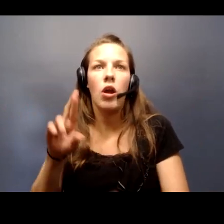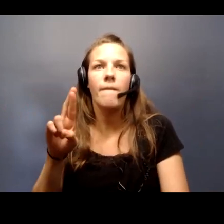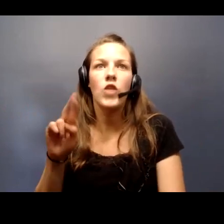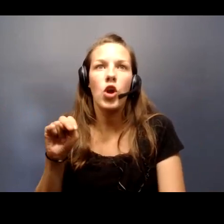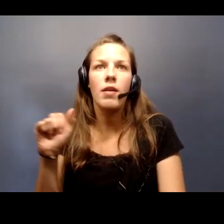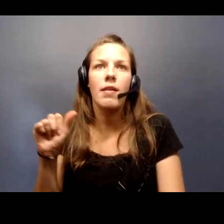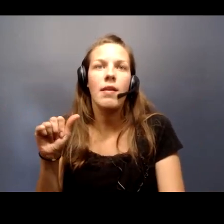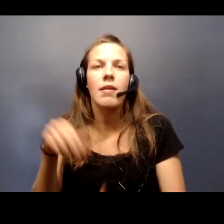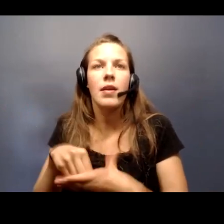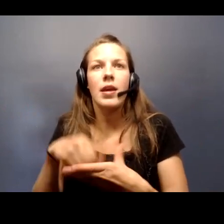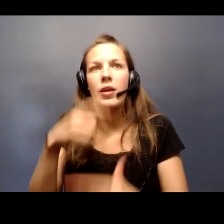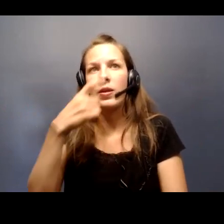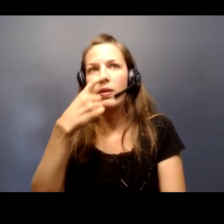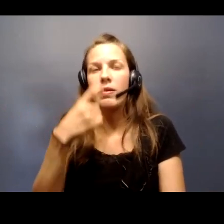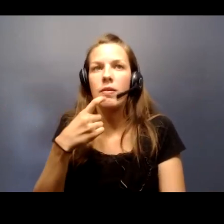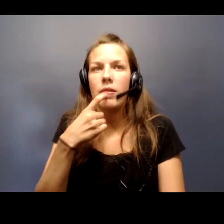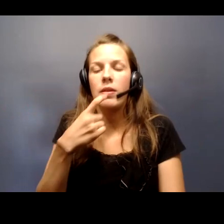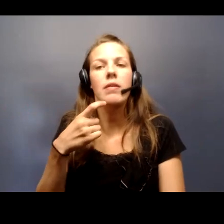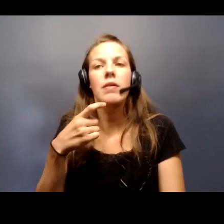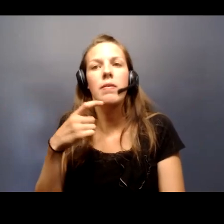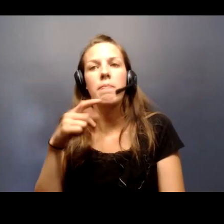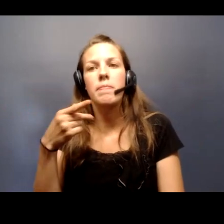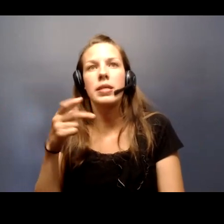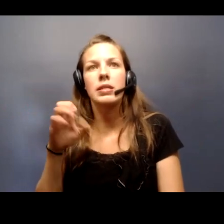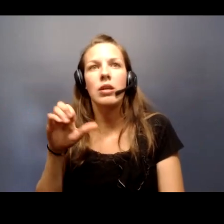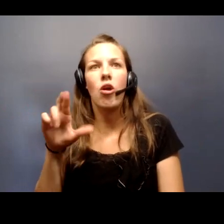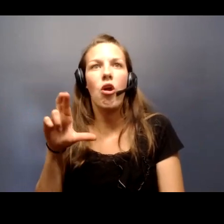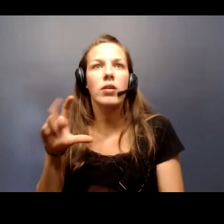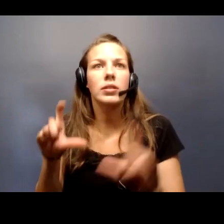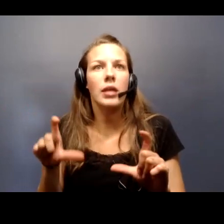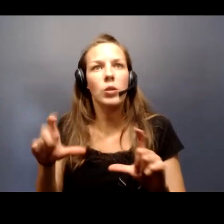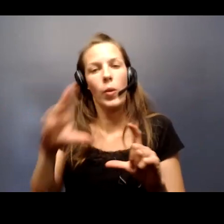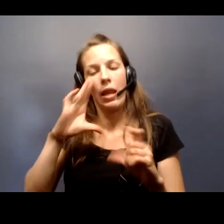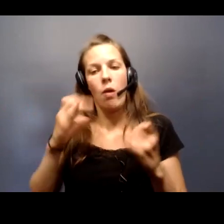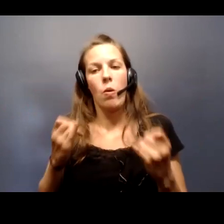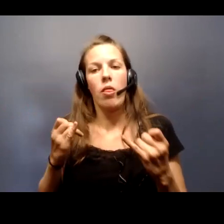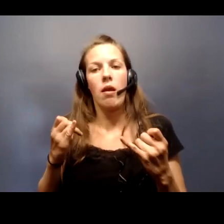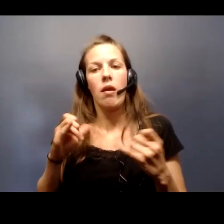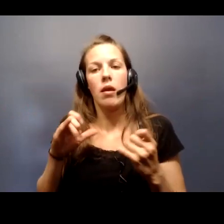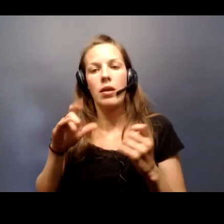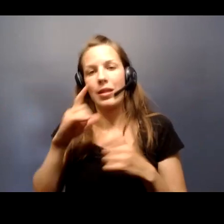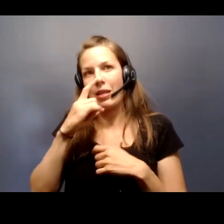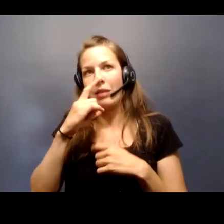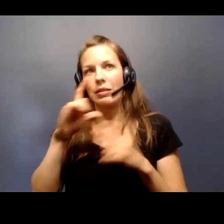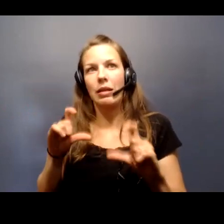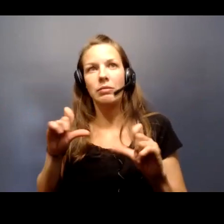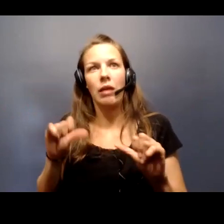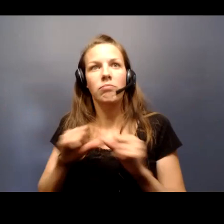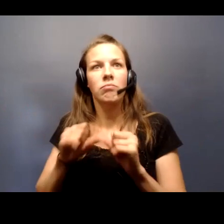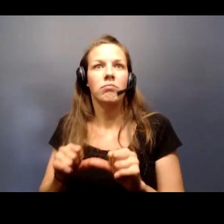and nasal PCR tests. And we now know that a nasal test can remain positive